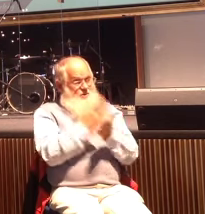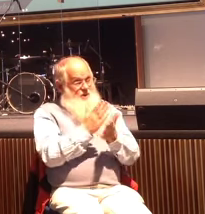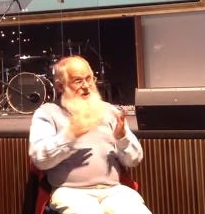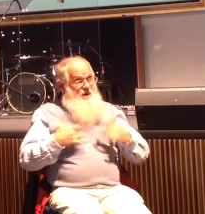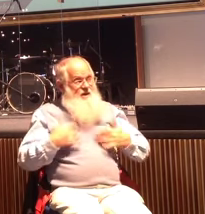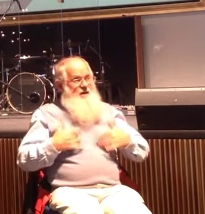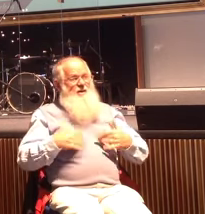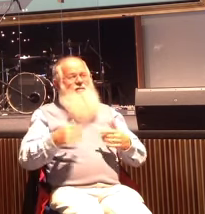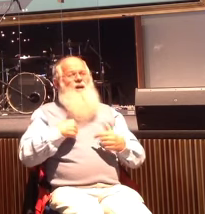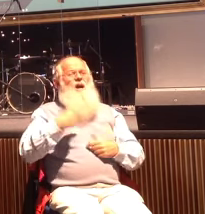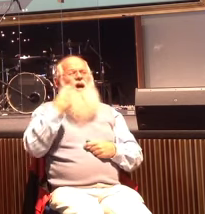storms take people out.